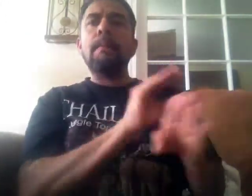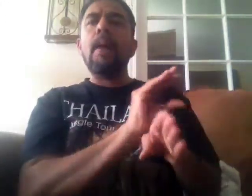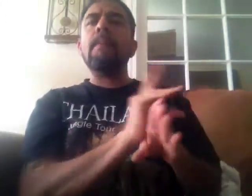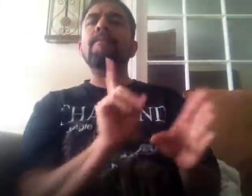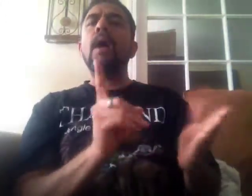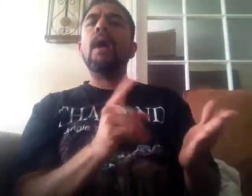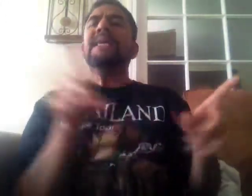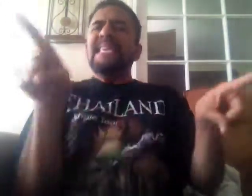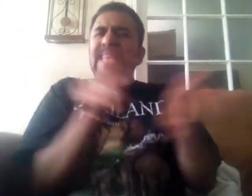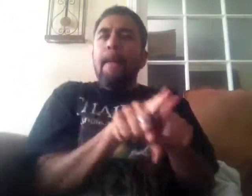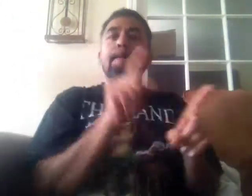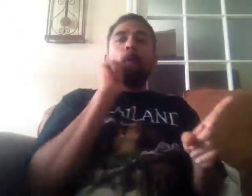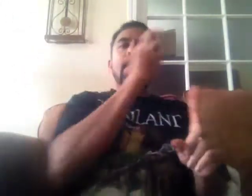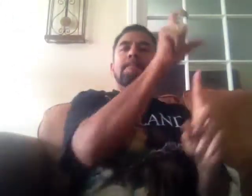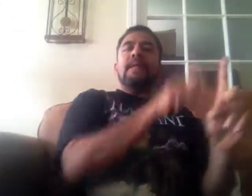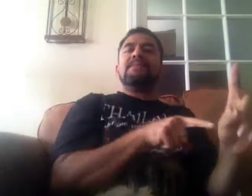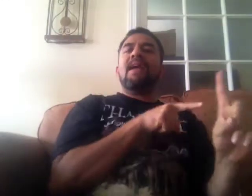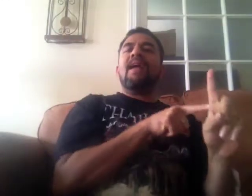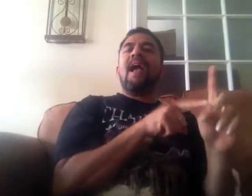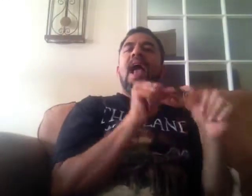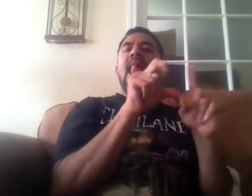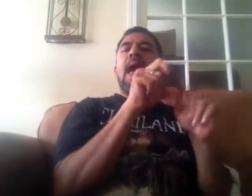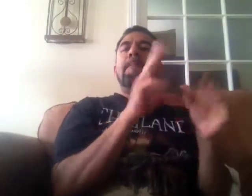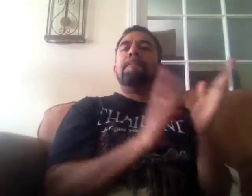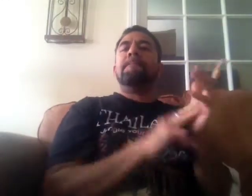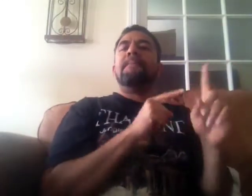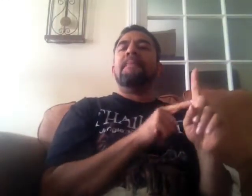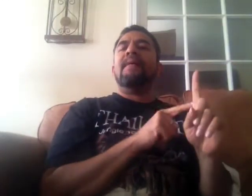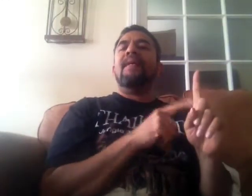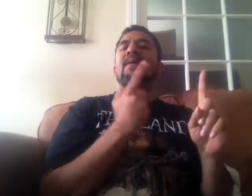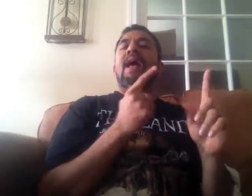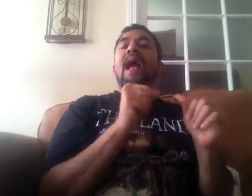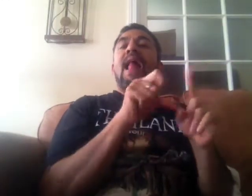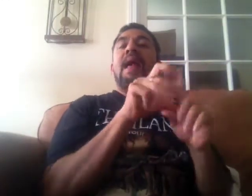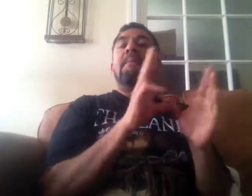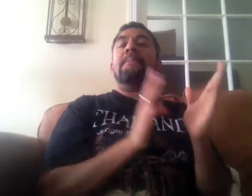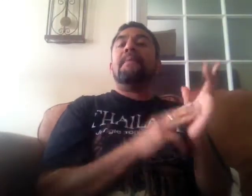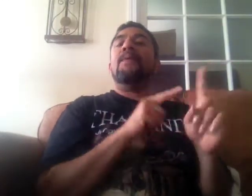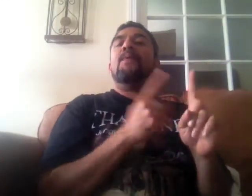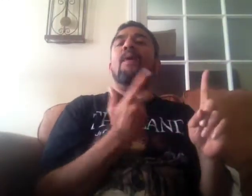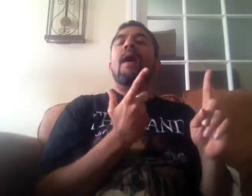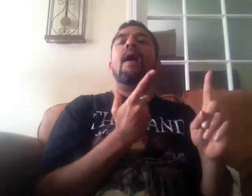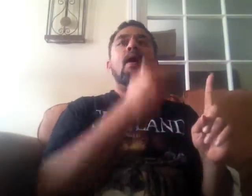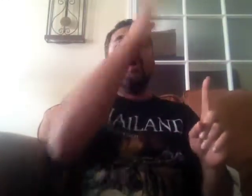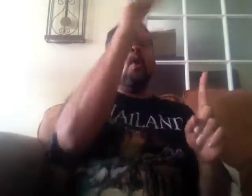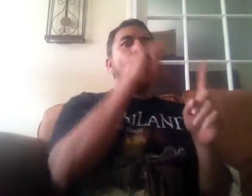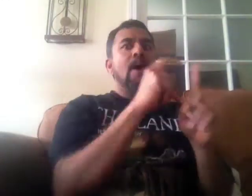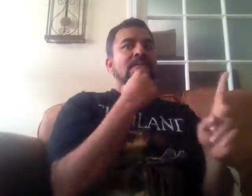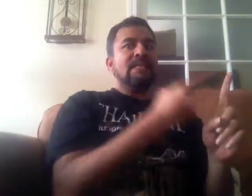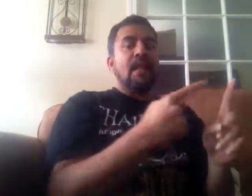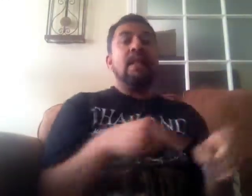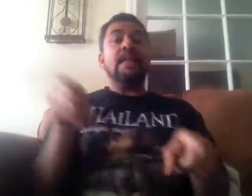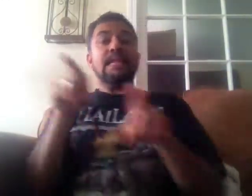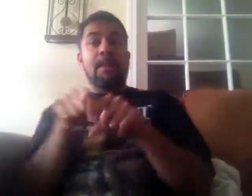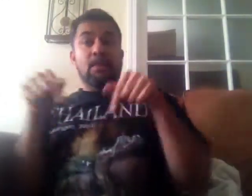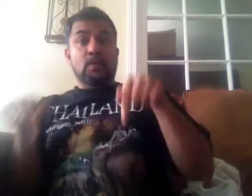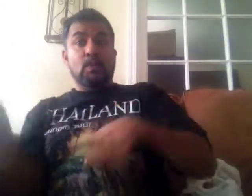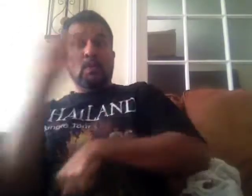No. I don't have red underwear. When you were gone, and we got